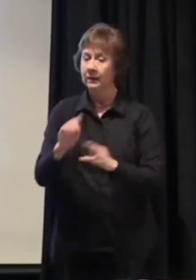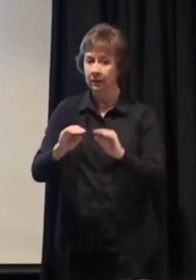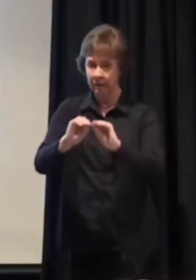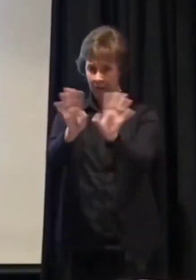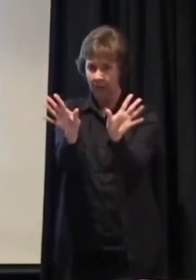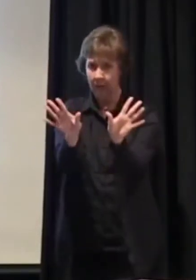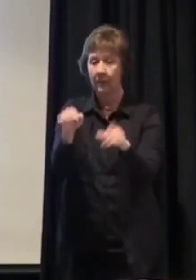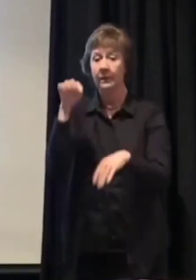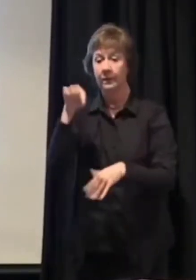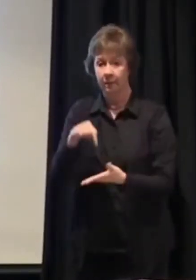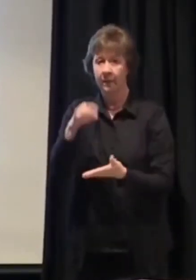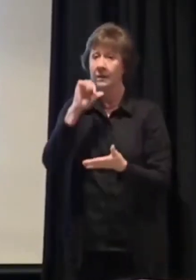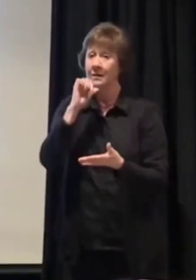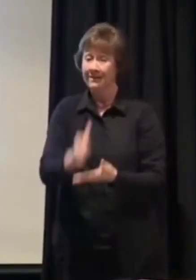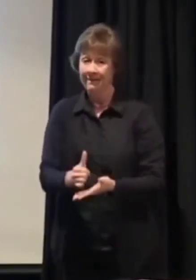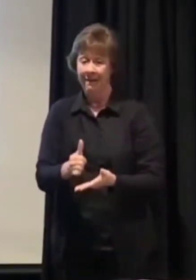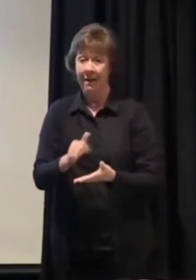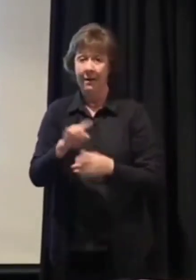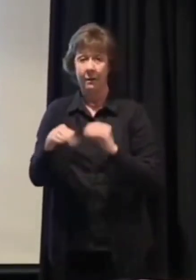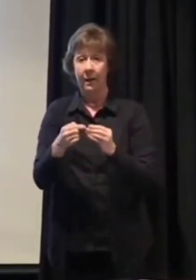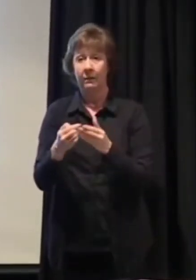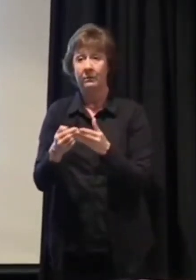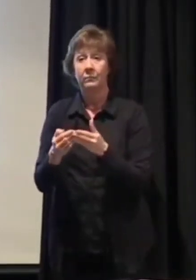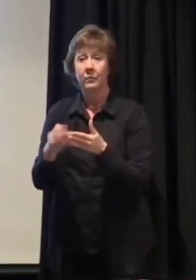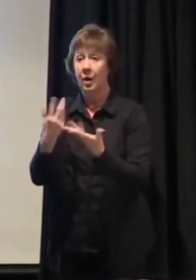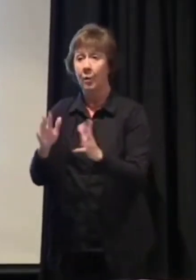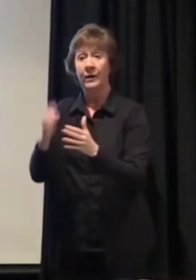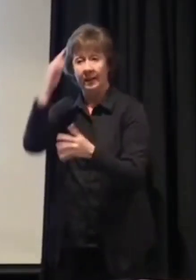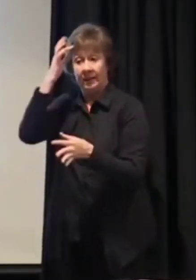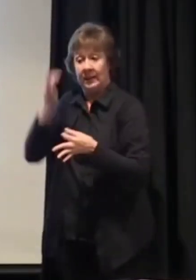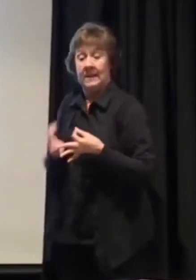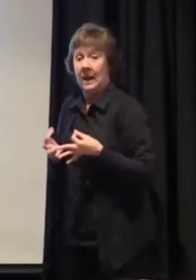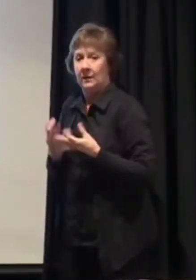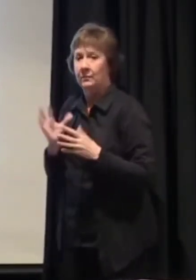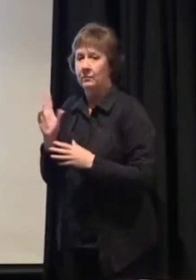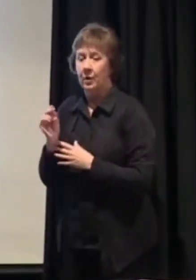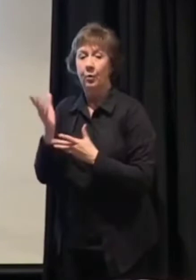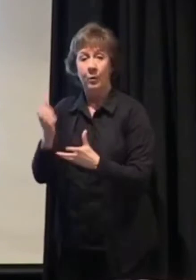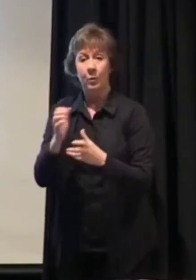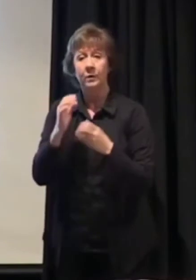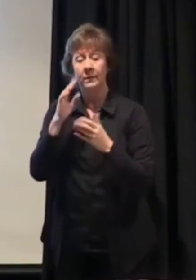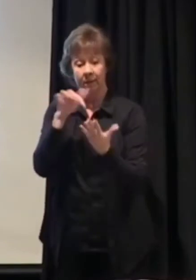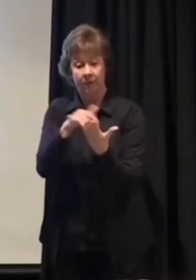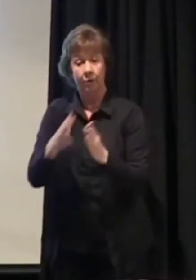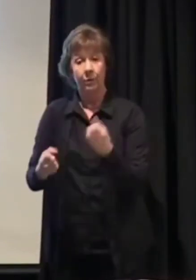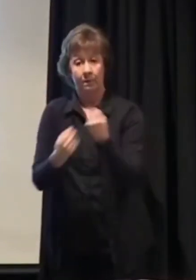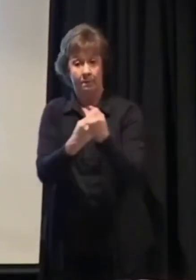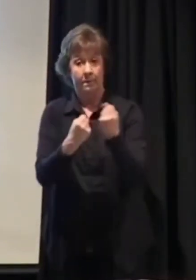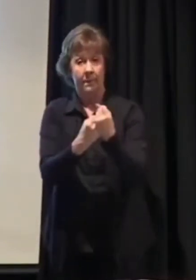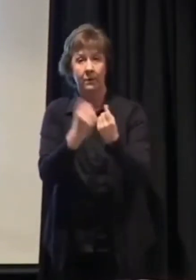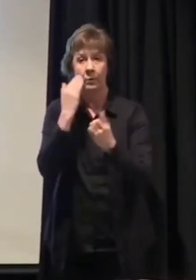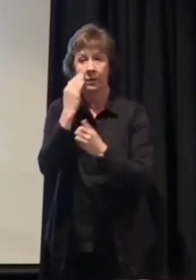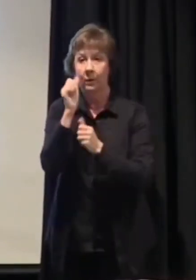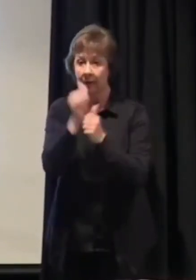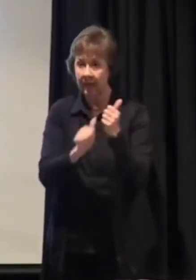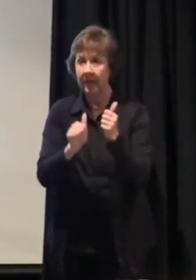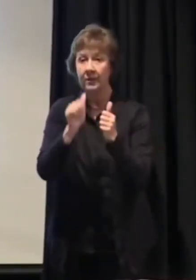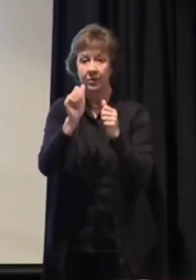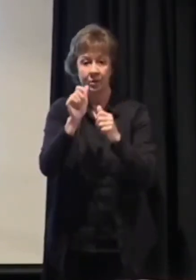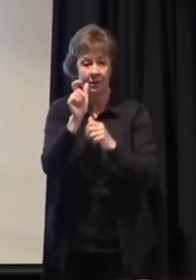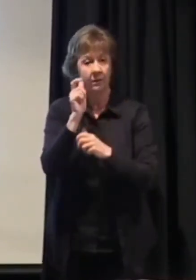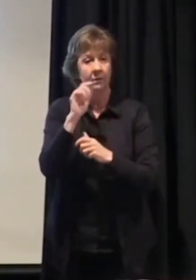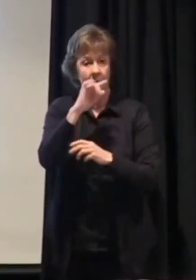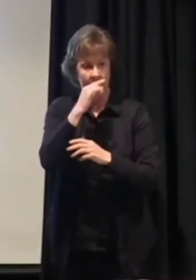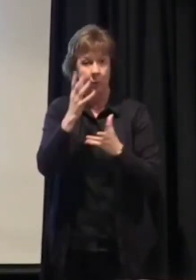to be very very clear, this is not about some preconceived formula. We know we want to go to a student base and that means we know how every individual child